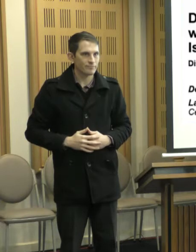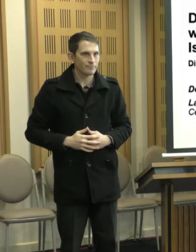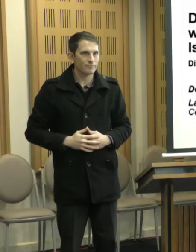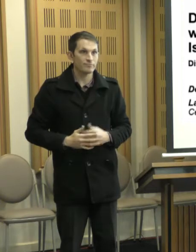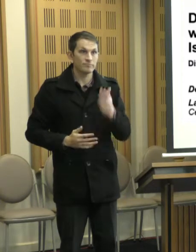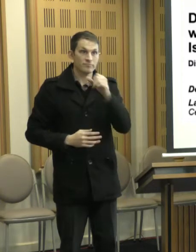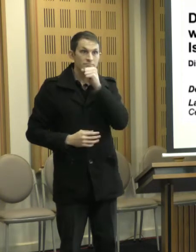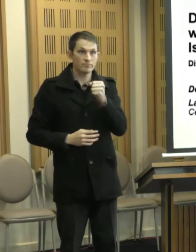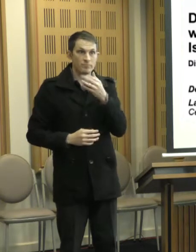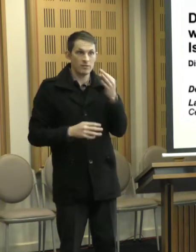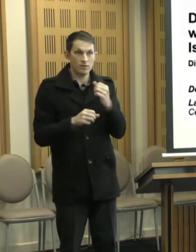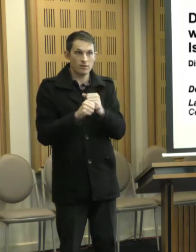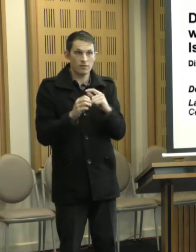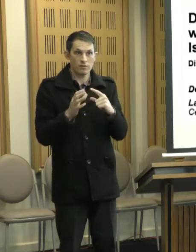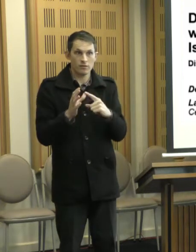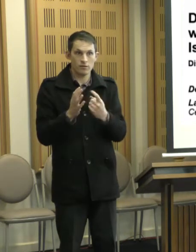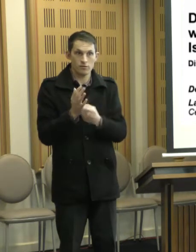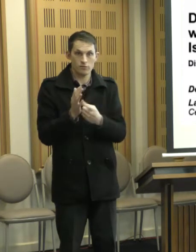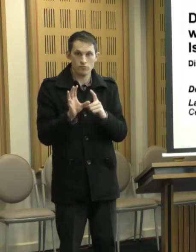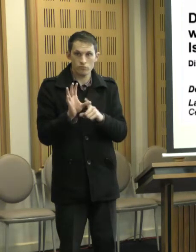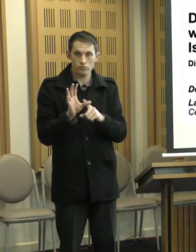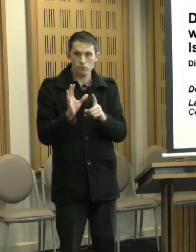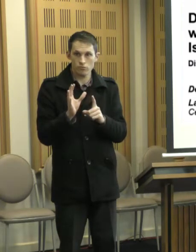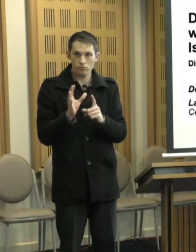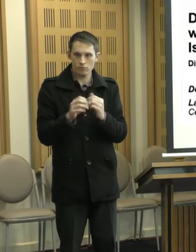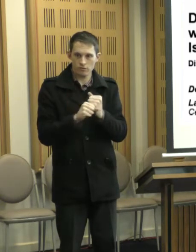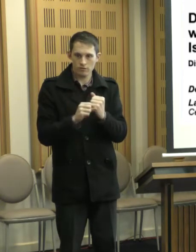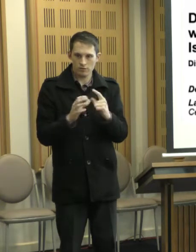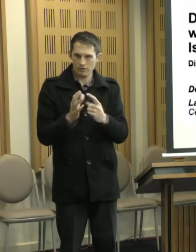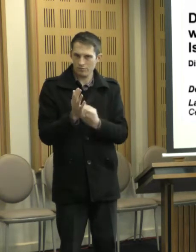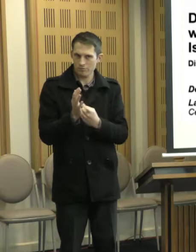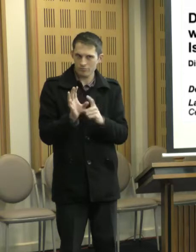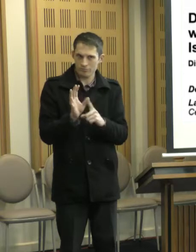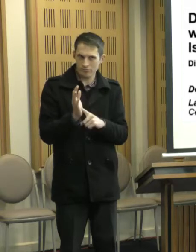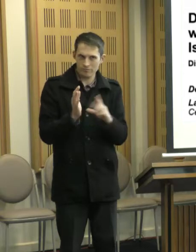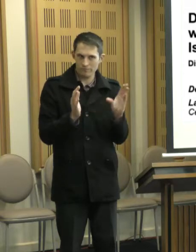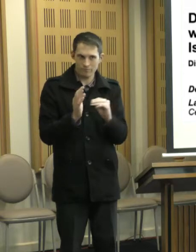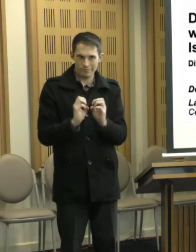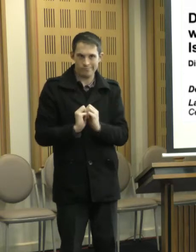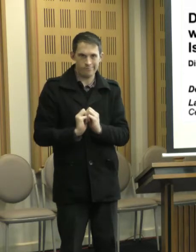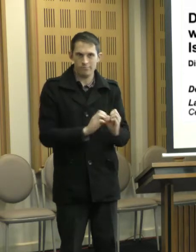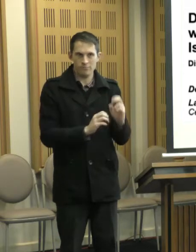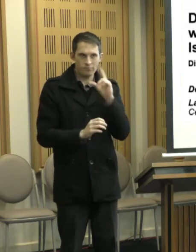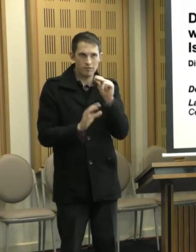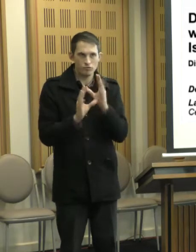Um, Daryl Taylor from Vimiac. Um, I was really struck by your comments about, um,